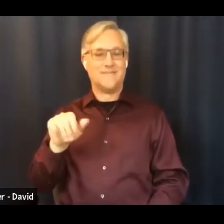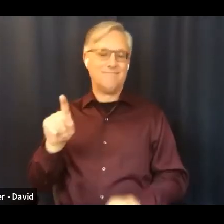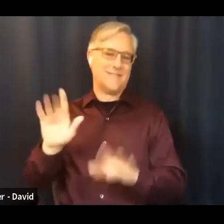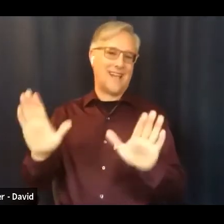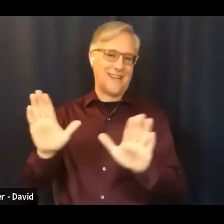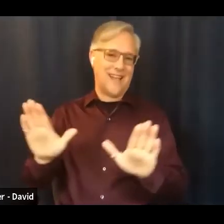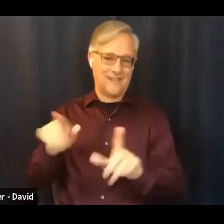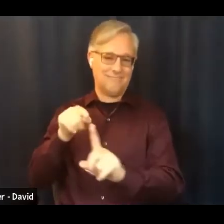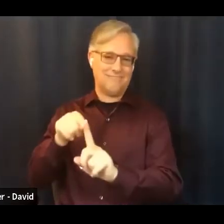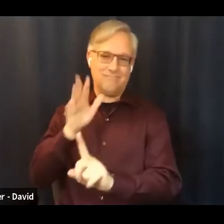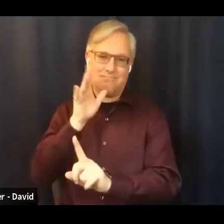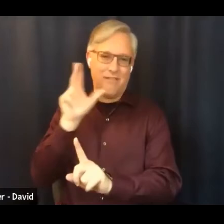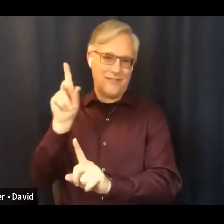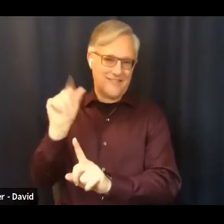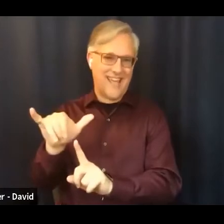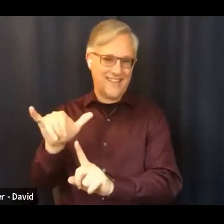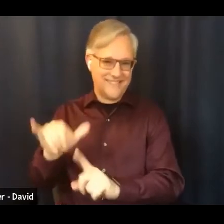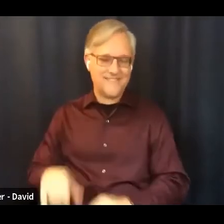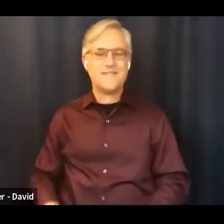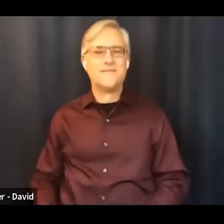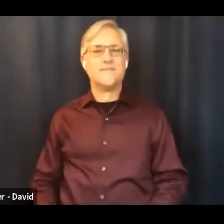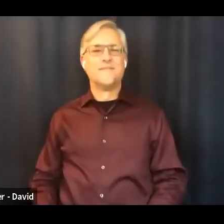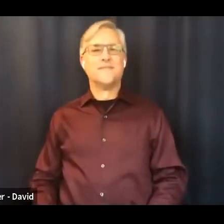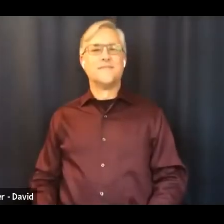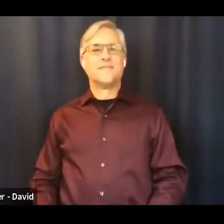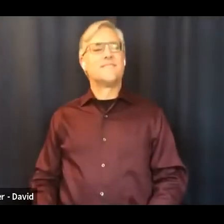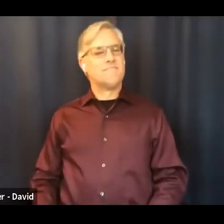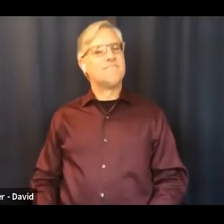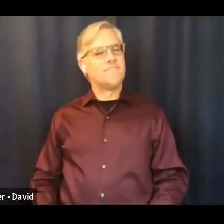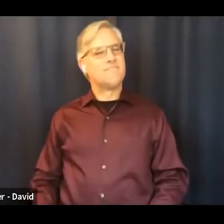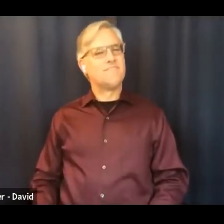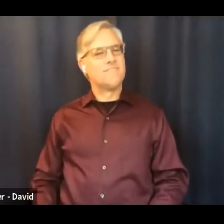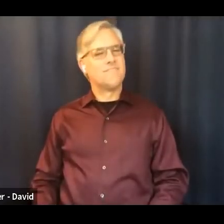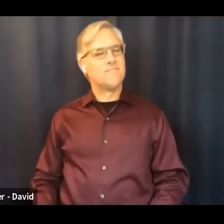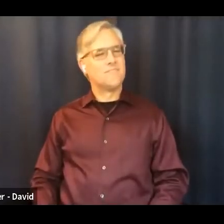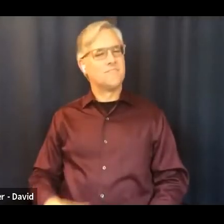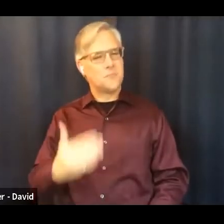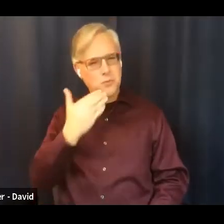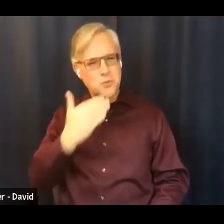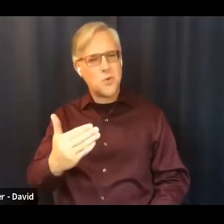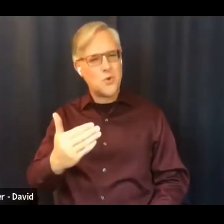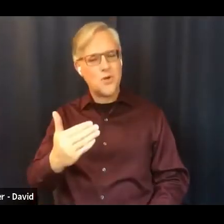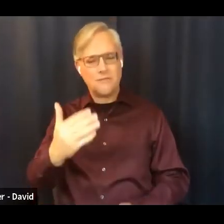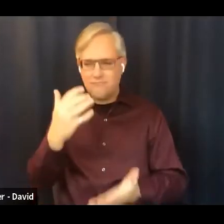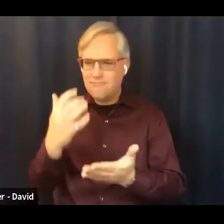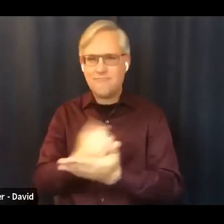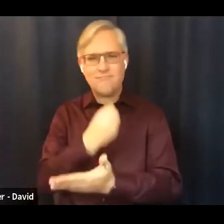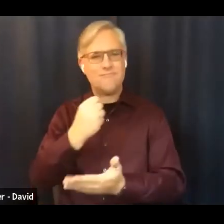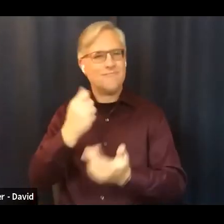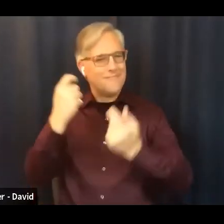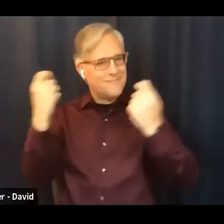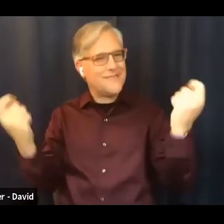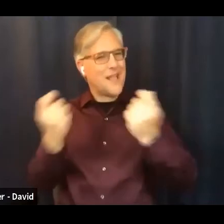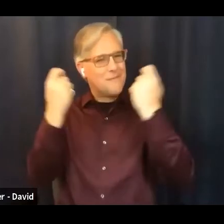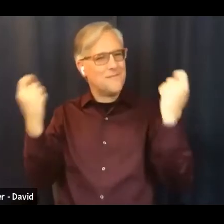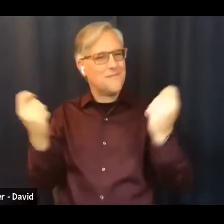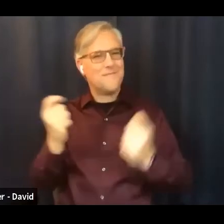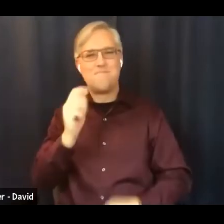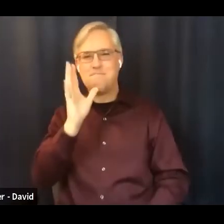it's good to celebrate mothers it is but it's also good to remember that it is